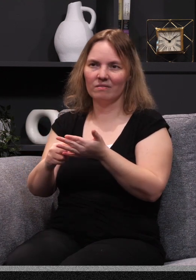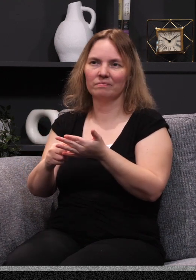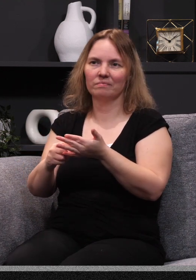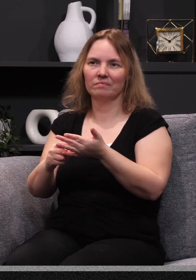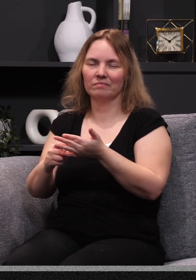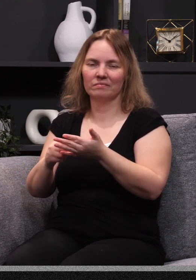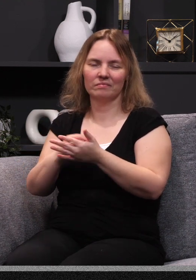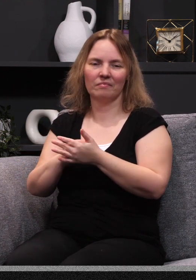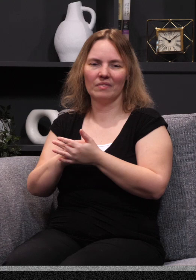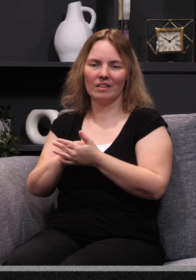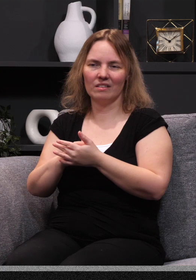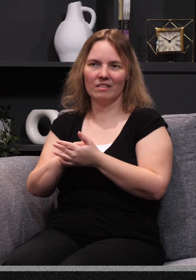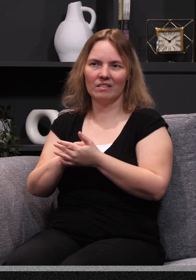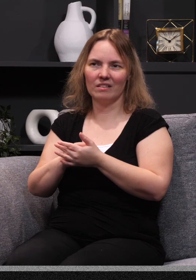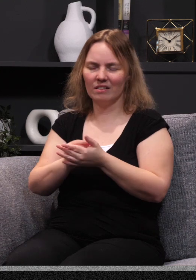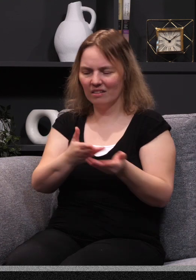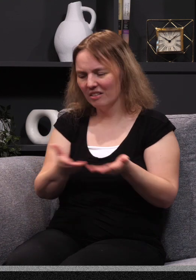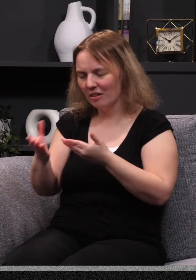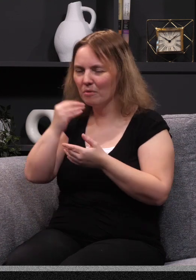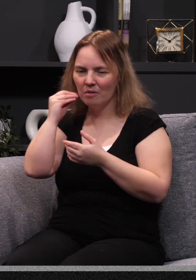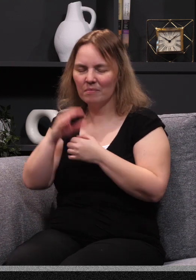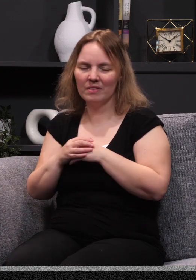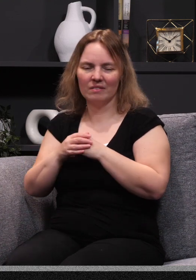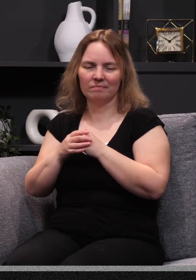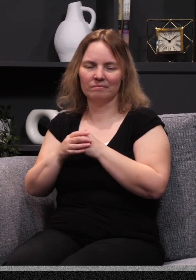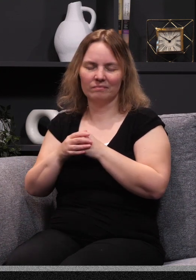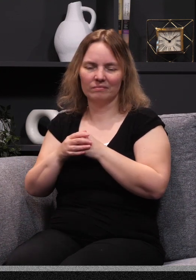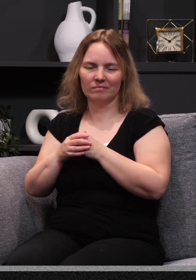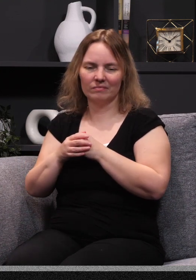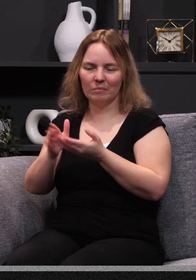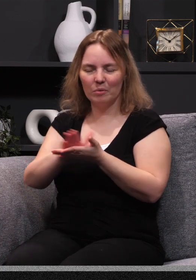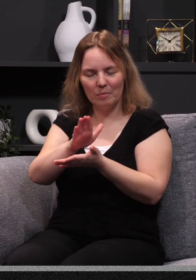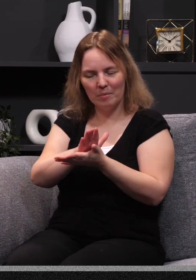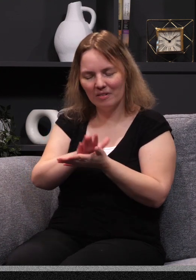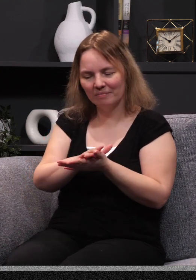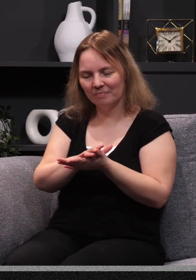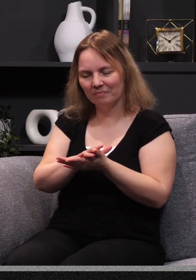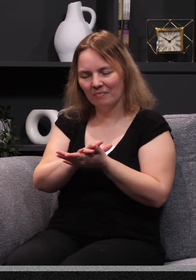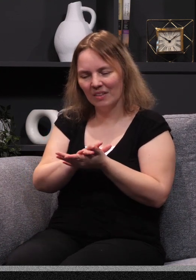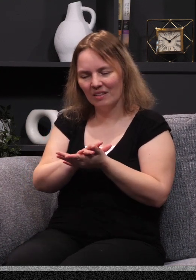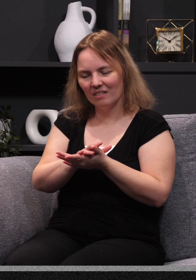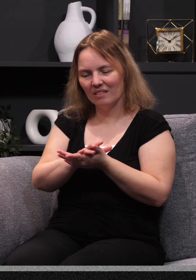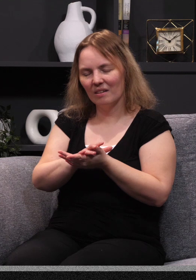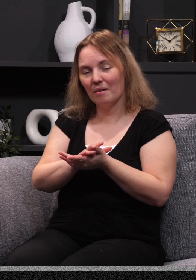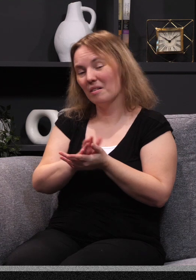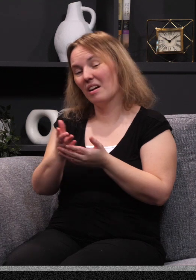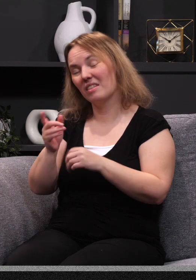stanzas and a verse on all these pieces of wood. And I took them home to translate them onto paper. Well, see, back in the day, this might sound